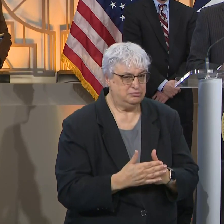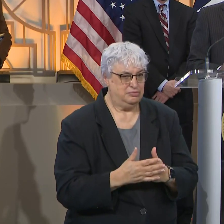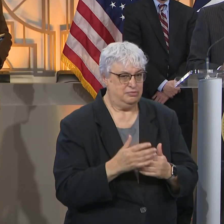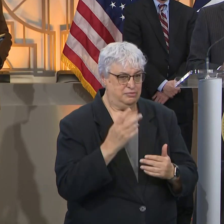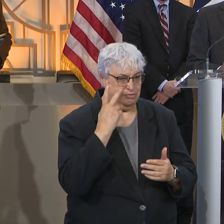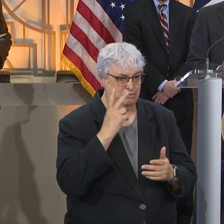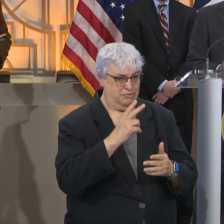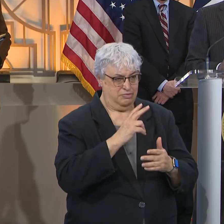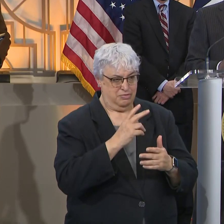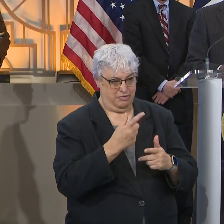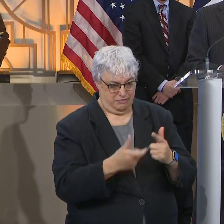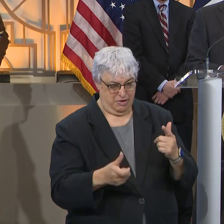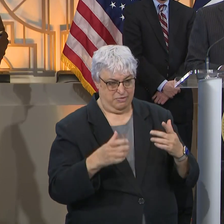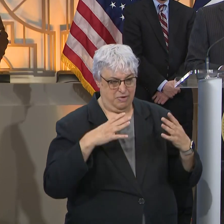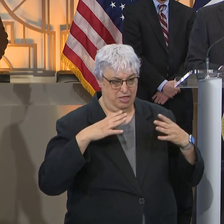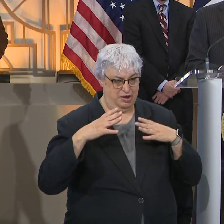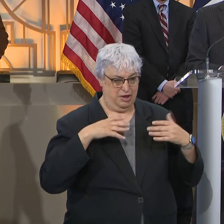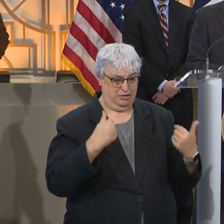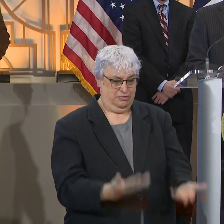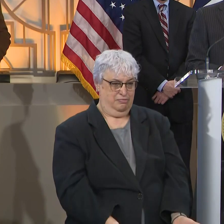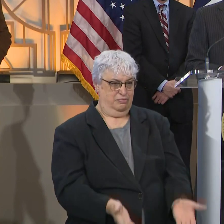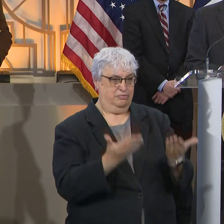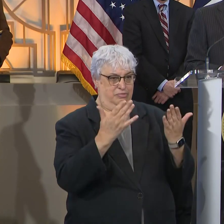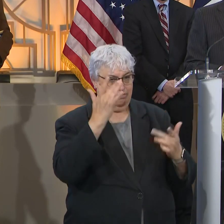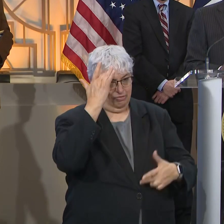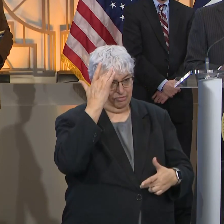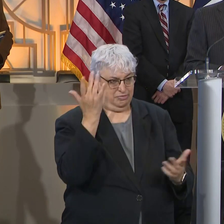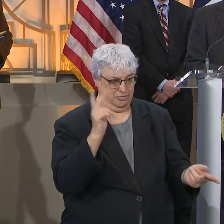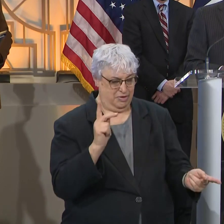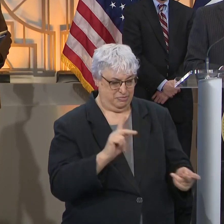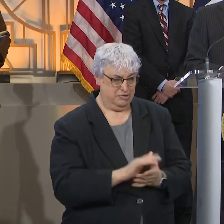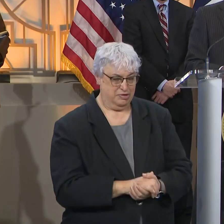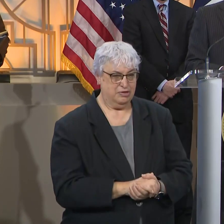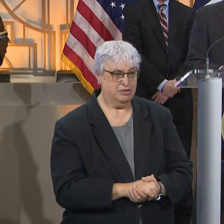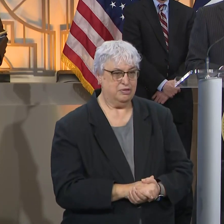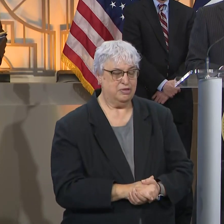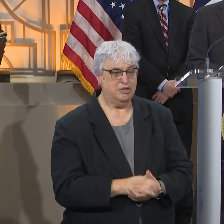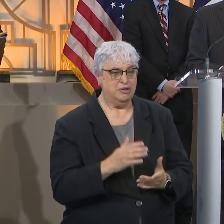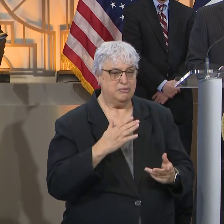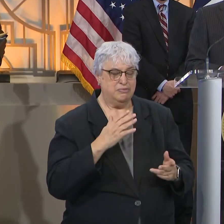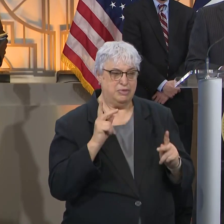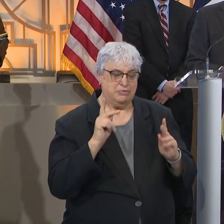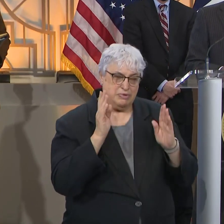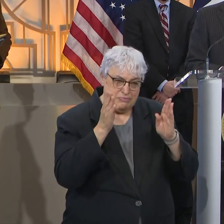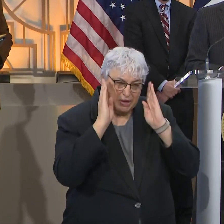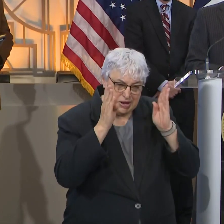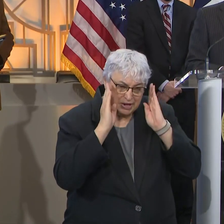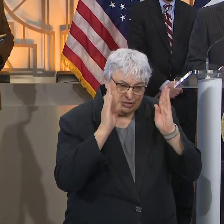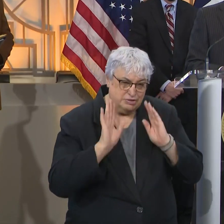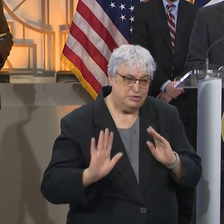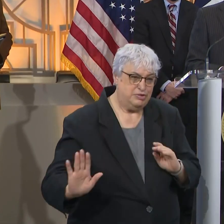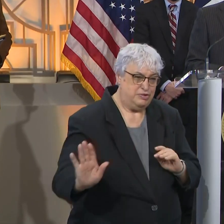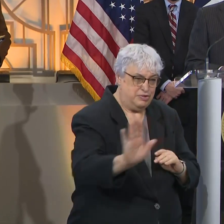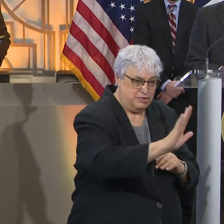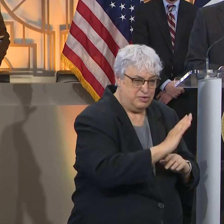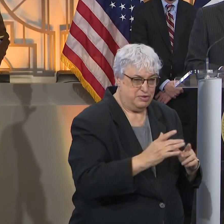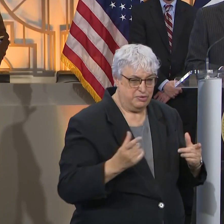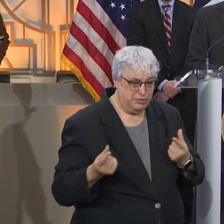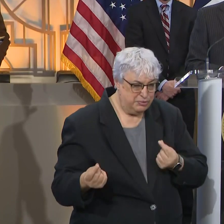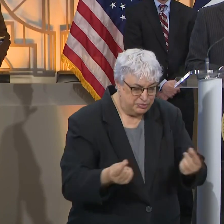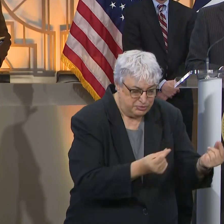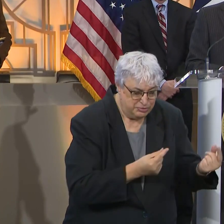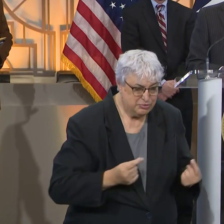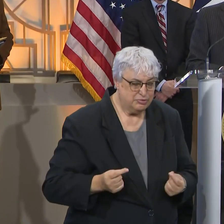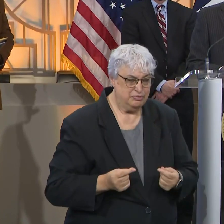to be very mindful of their behavior, that it's very important now to get tested.